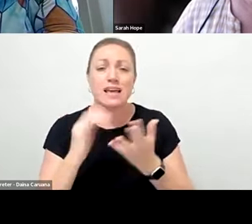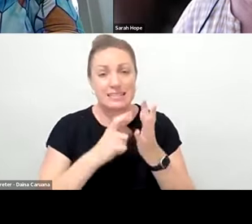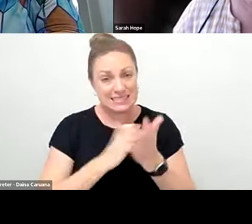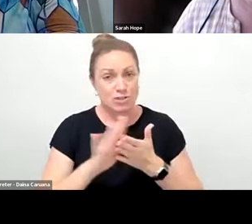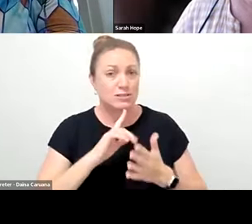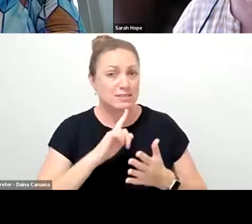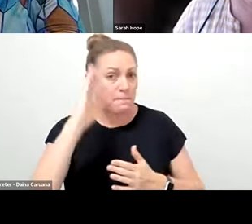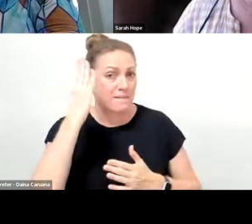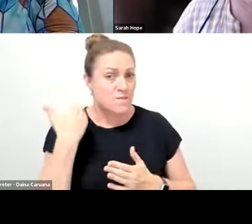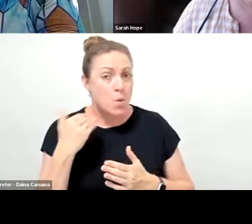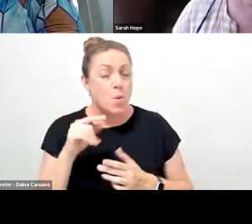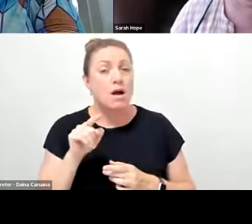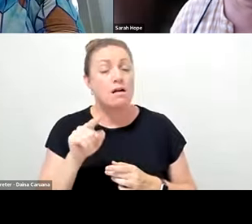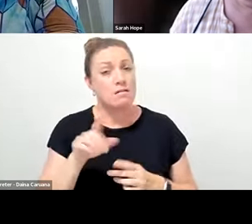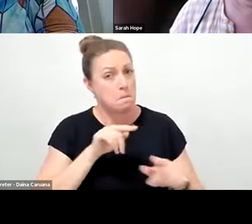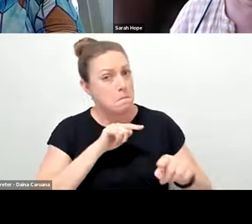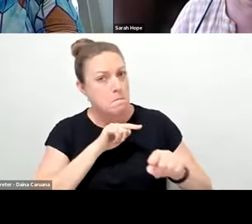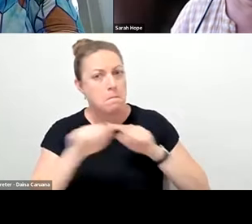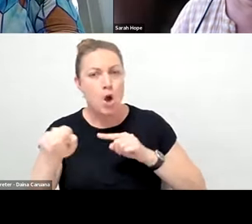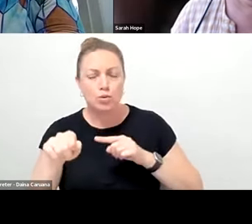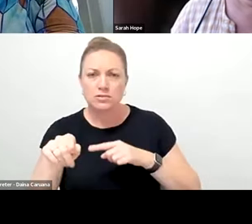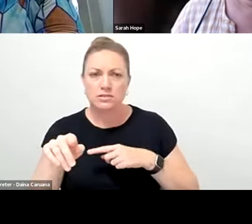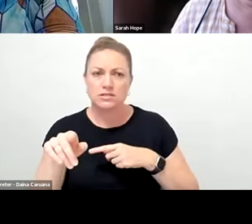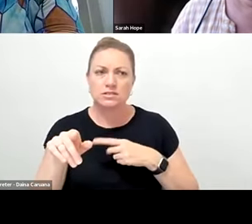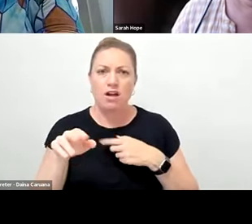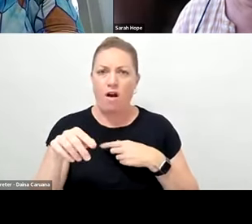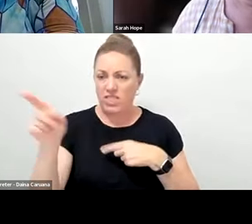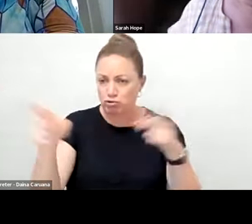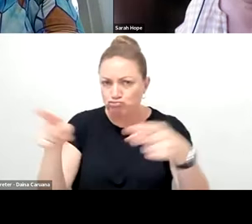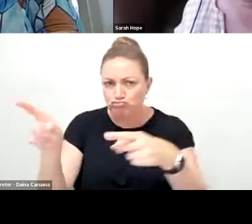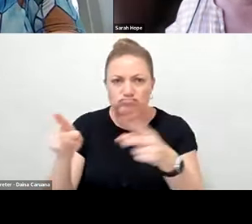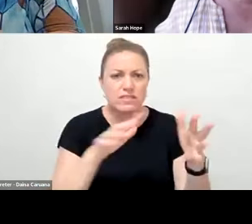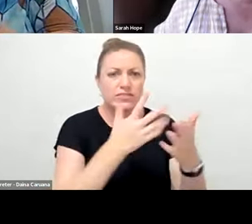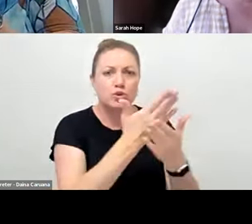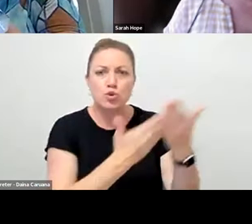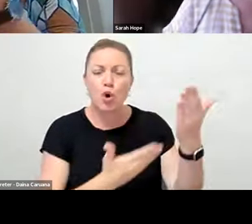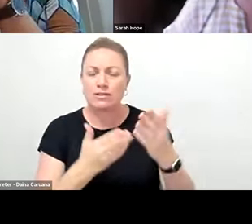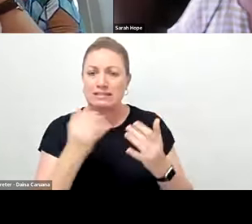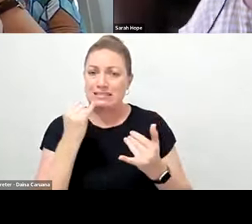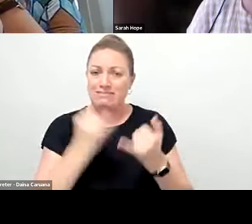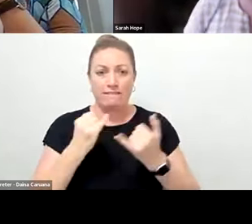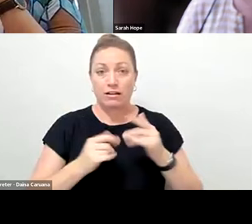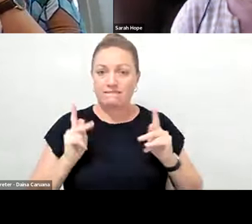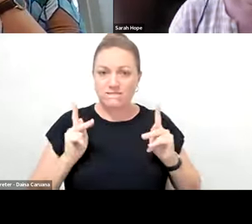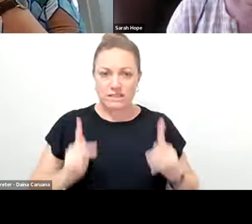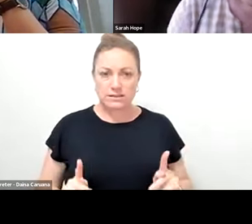most of the direction and story are very physical. Yeah. What's actually going on in that.